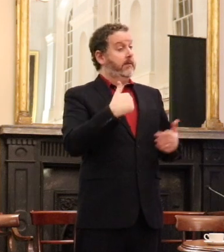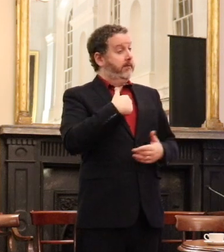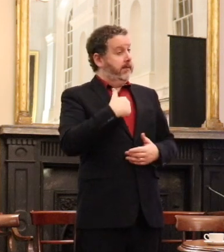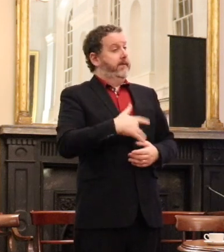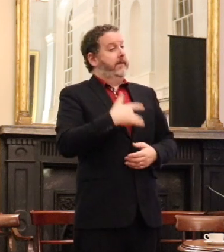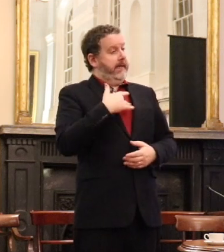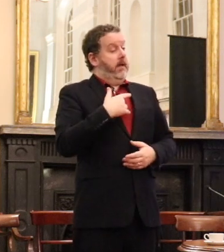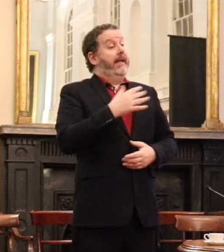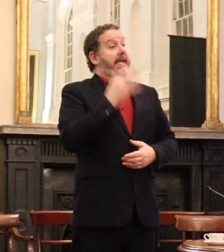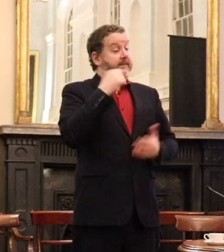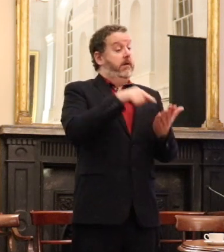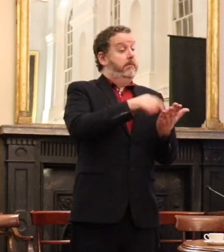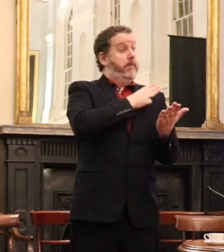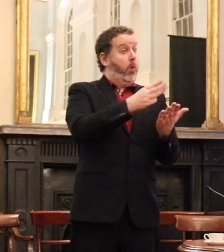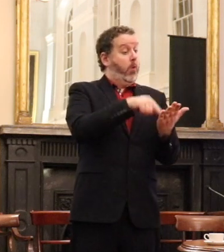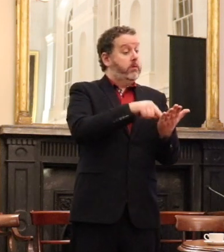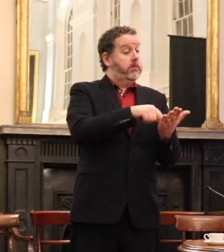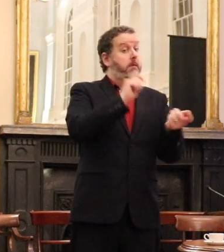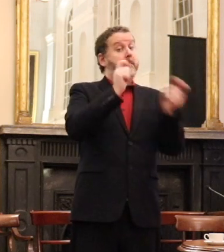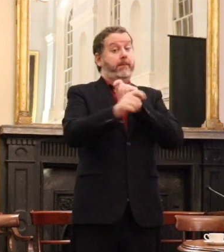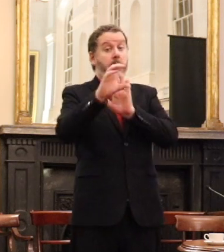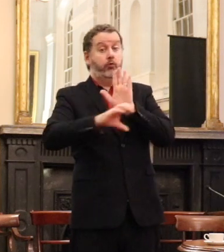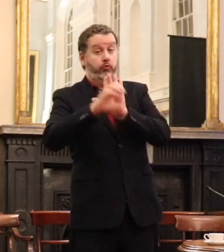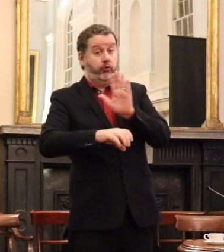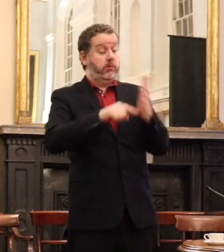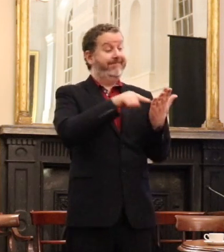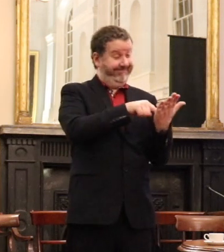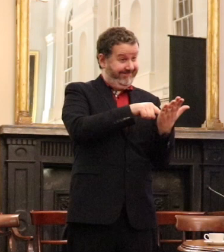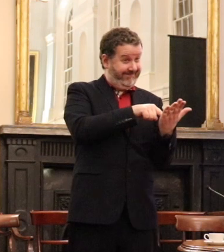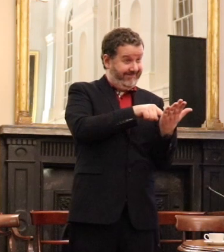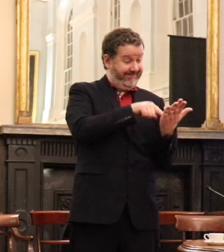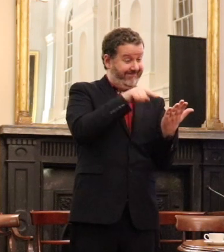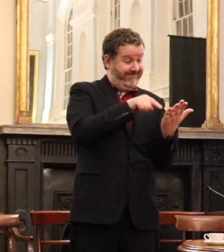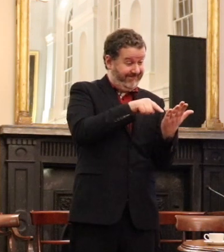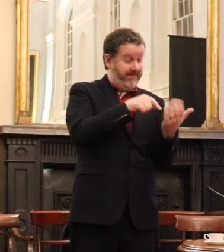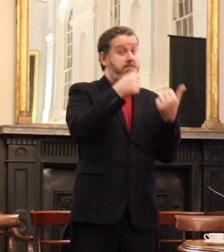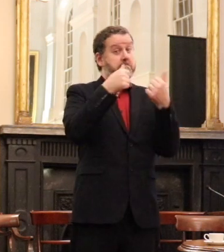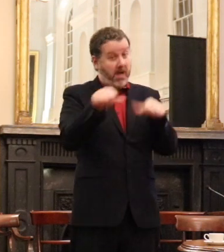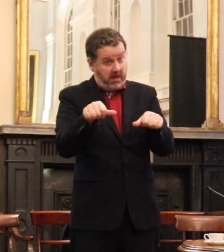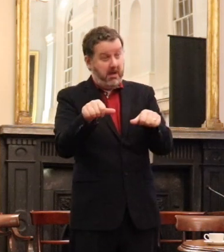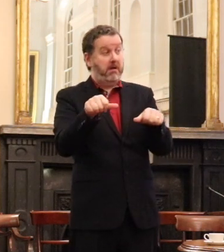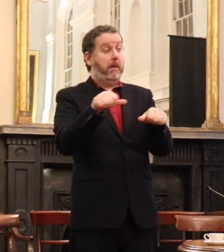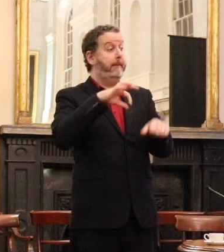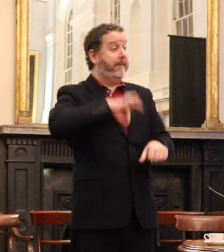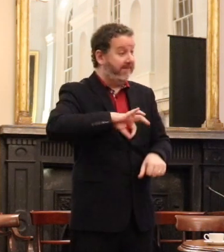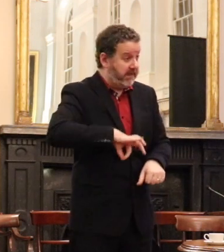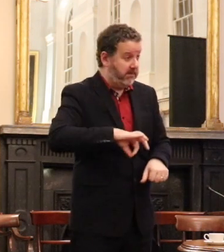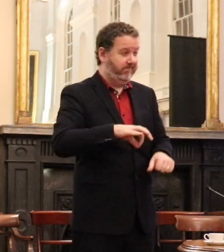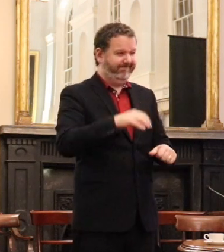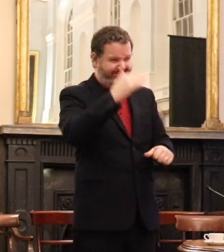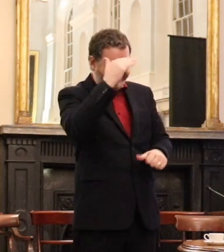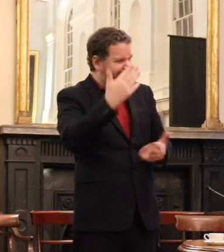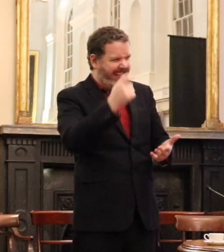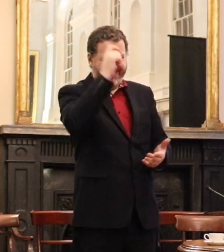constitutional amendment is going to have a concrete benefit if it is passed. So